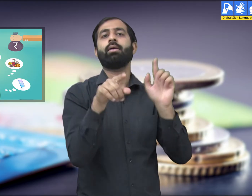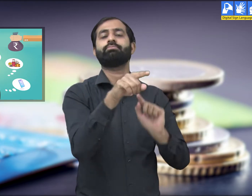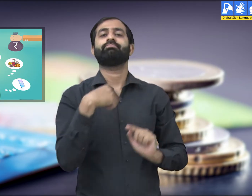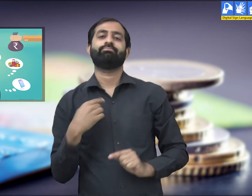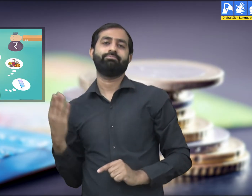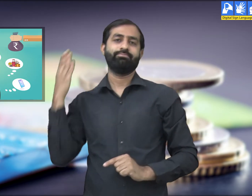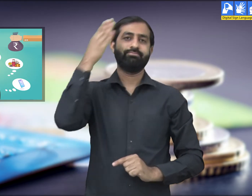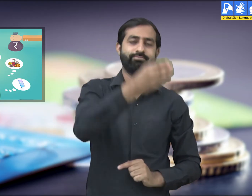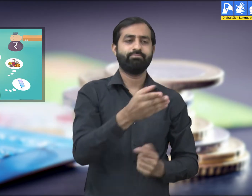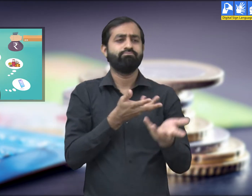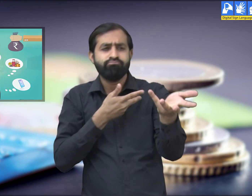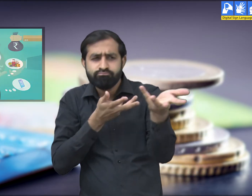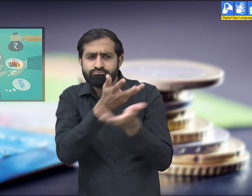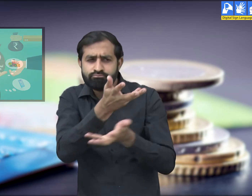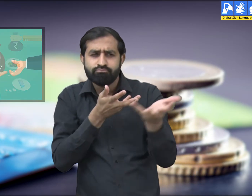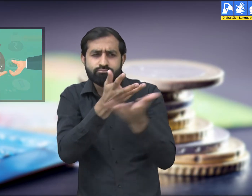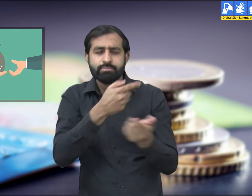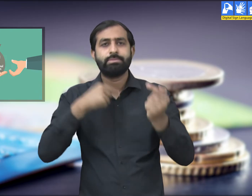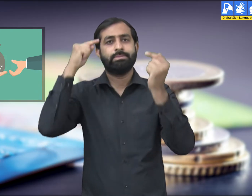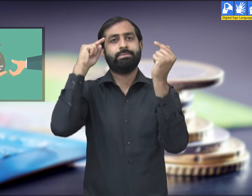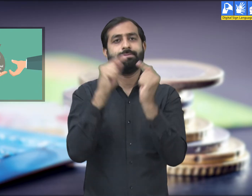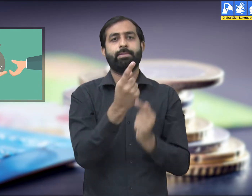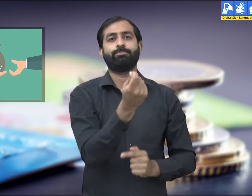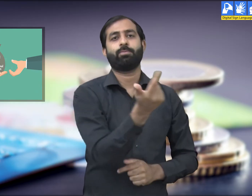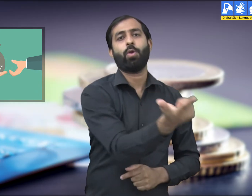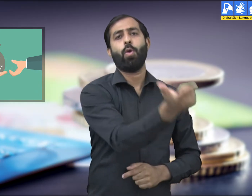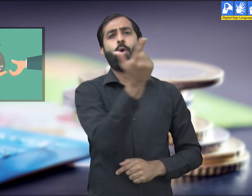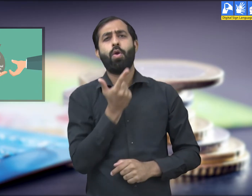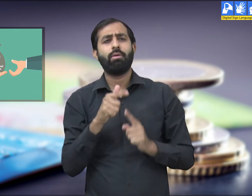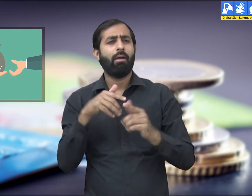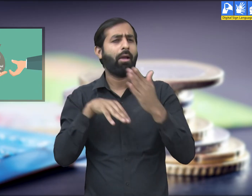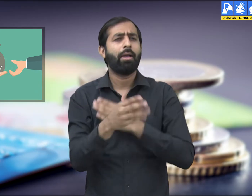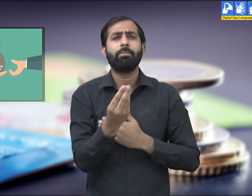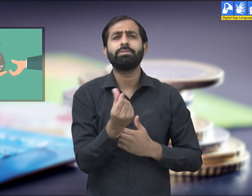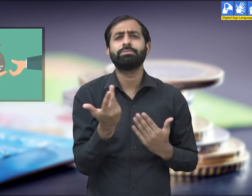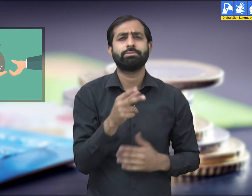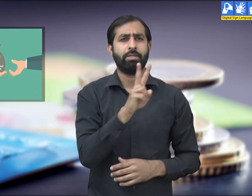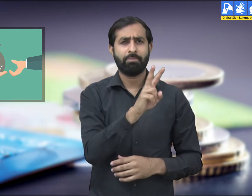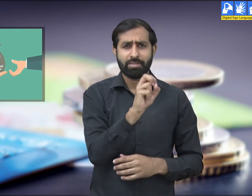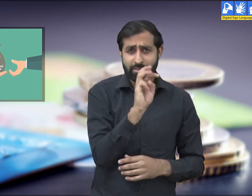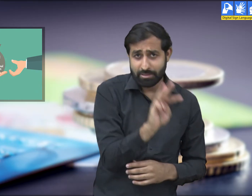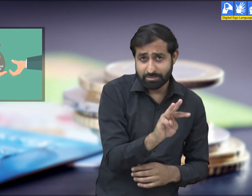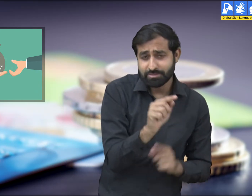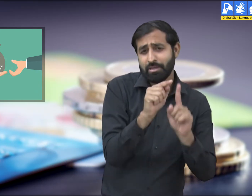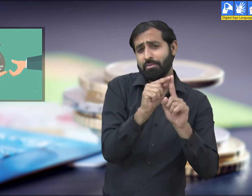banks to discuss and take loans. The amount could vary from a few thousands to a few lakhs.